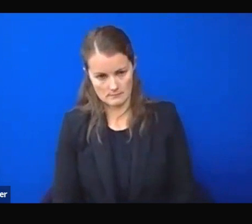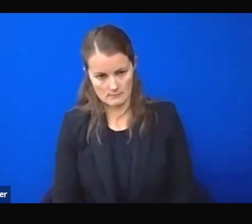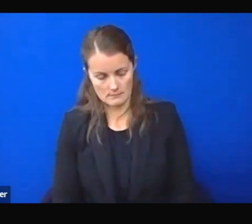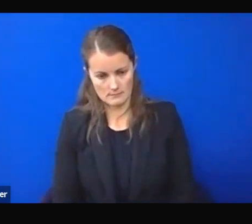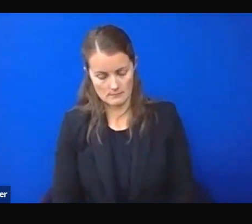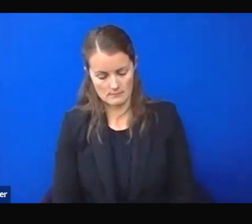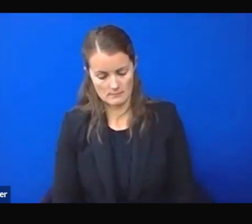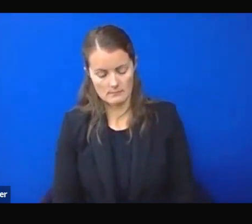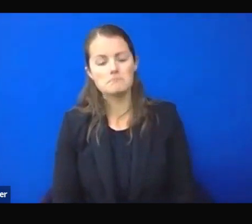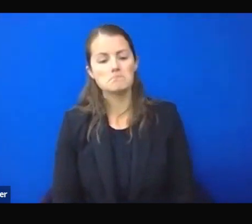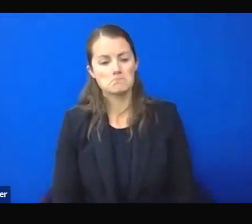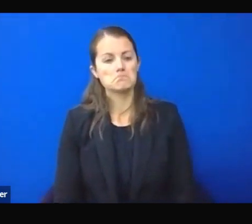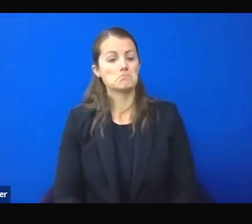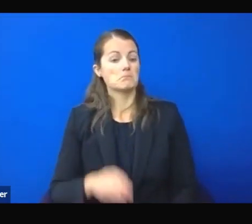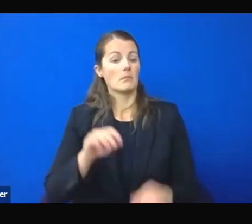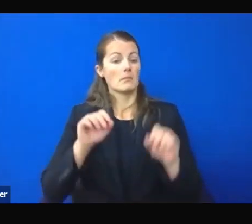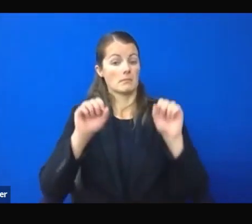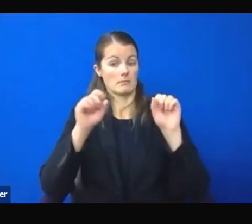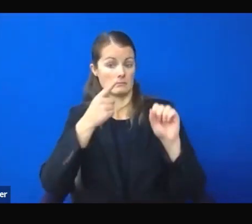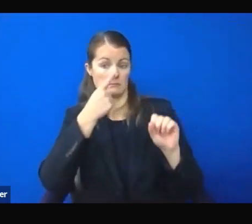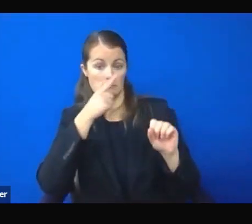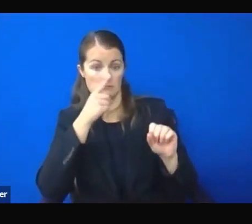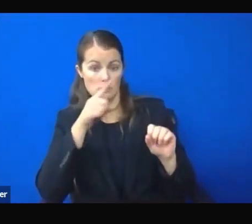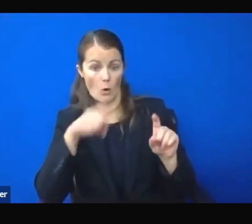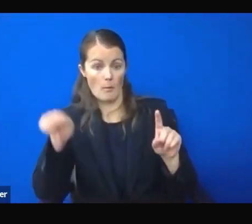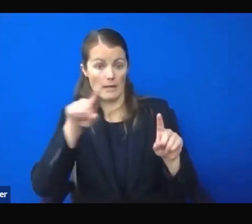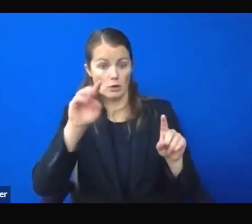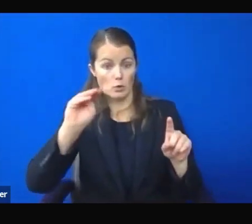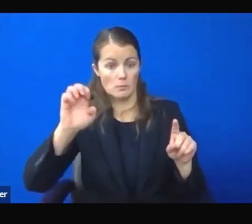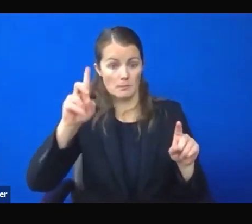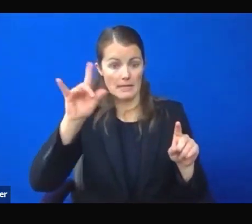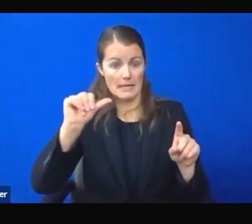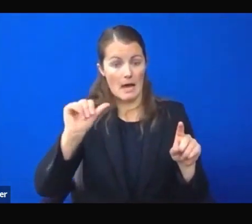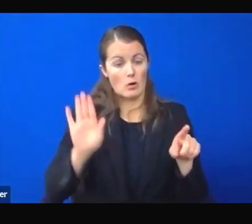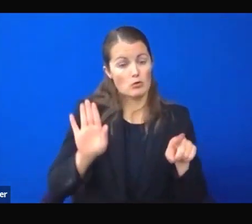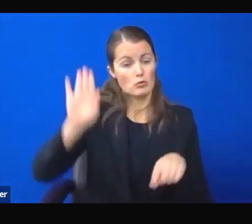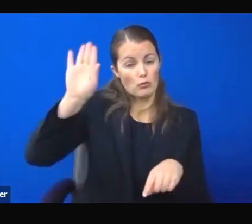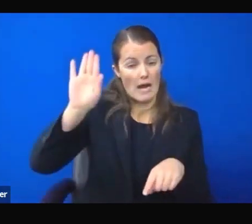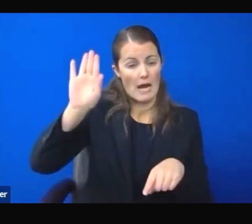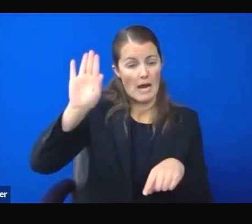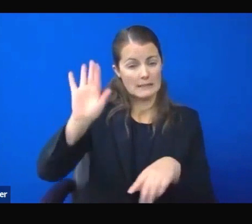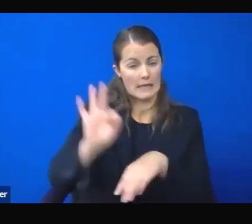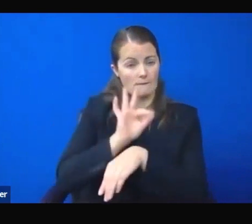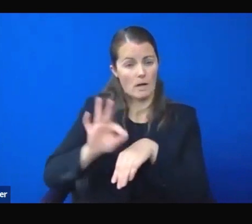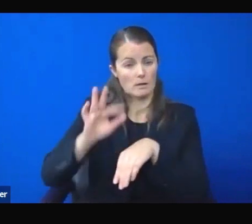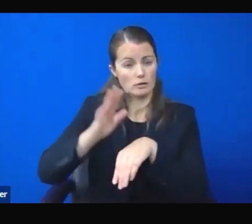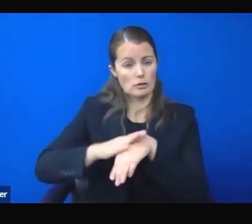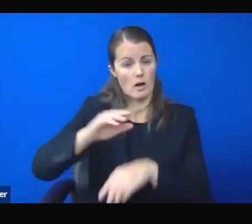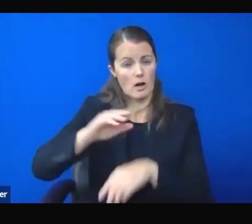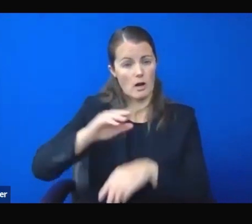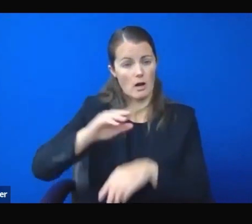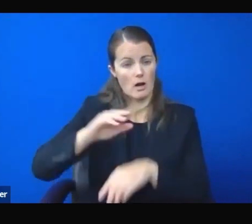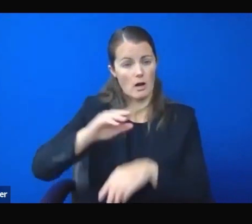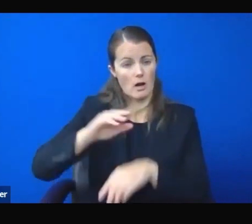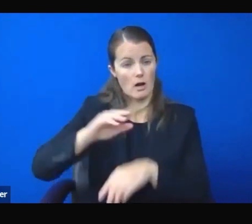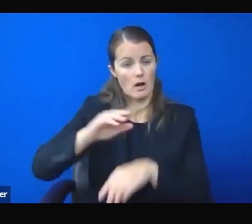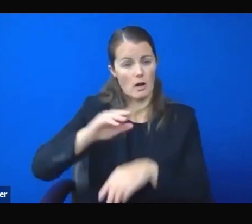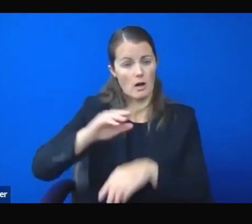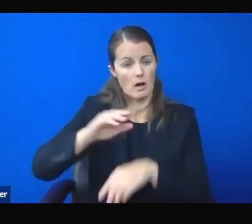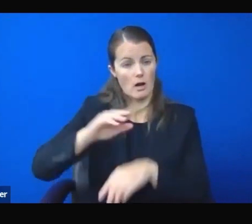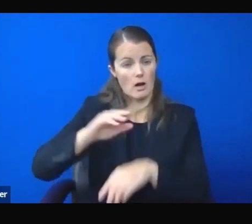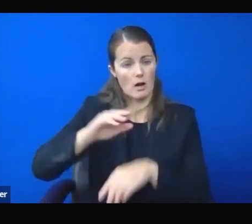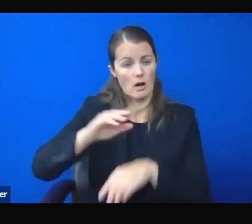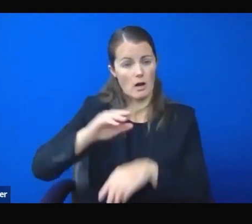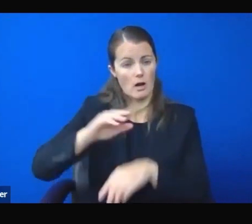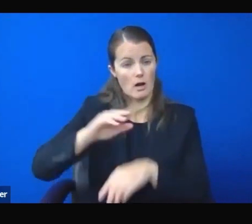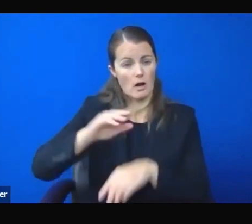on Zoom, and if we could keep our cameras off for the whole time, I'll call on you, and you should be able to unmute yourself. We'll go to Megan Messerly